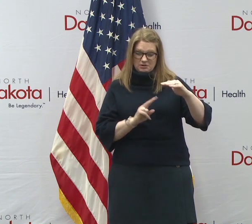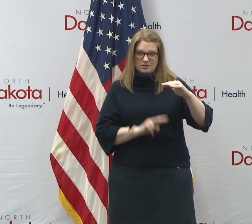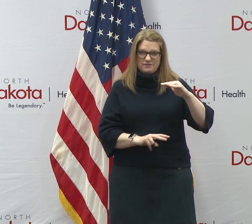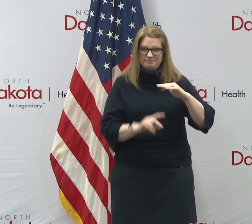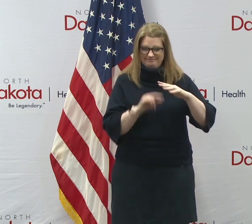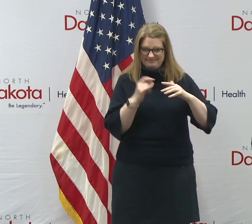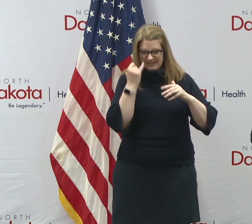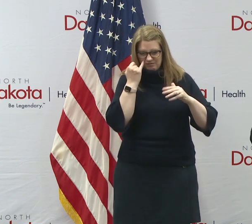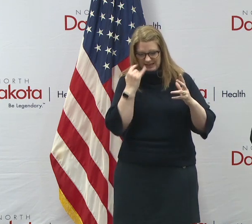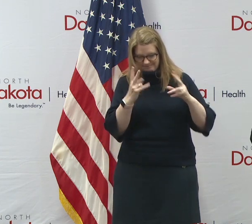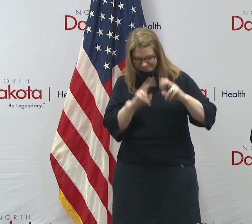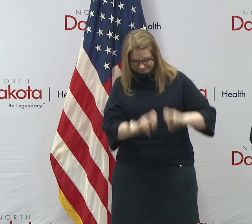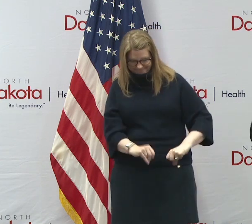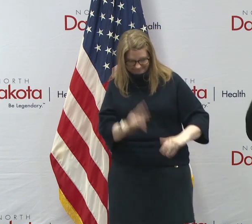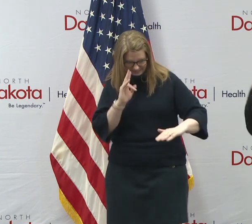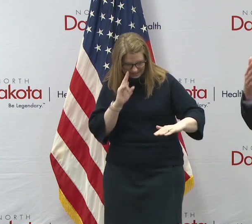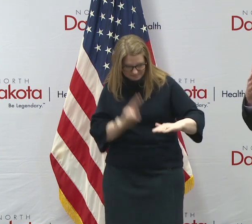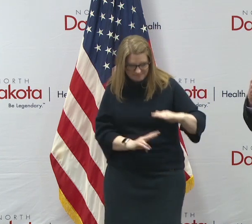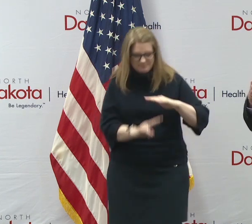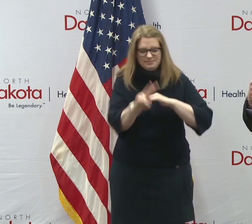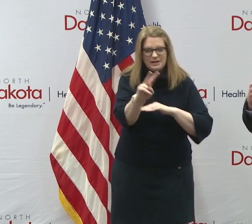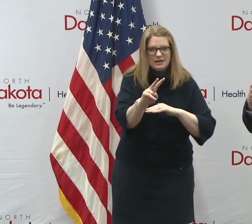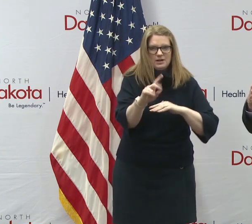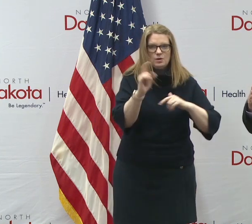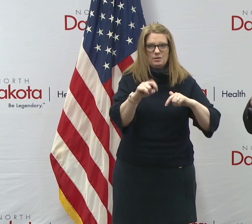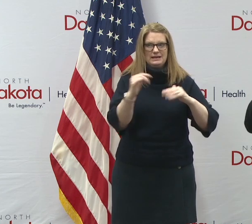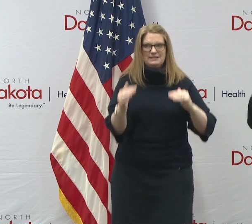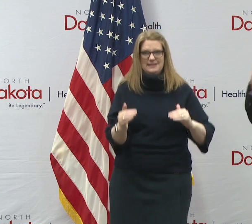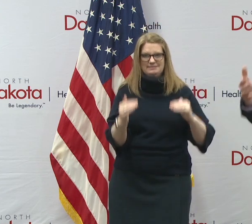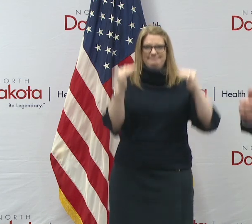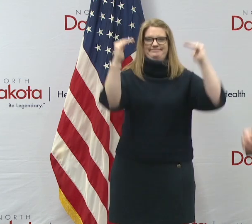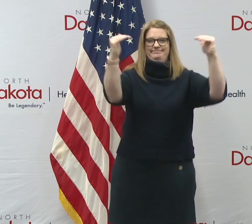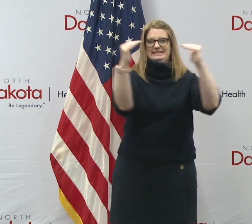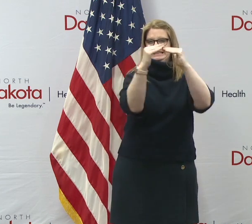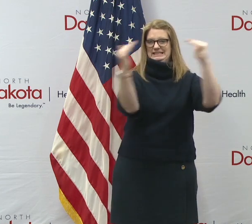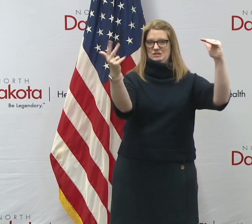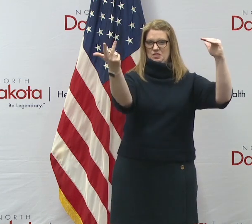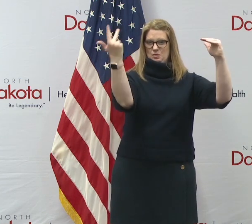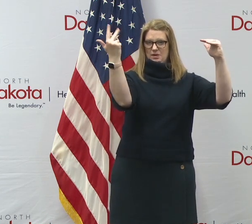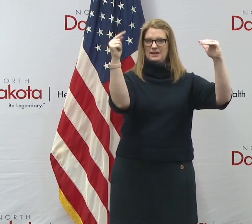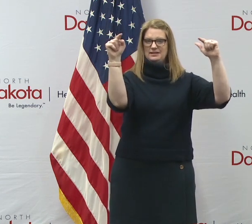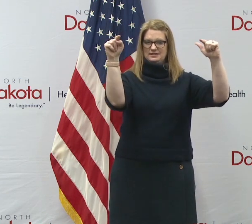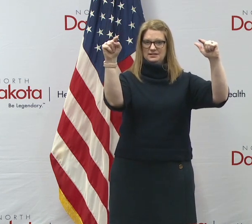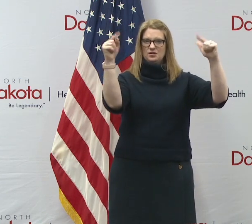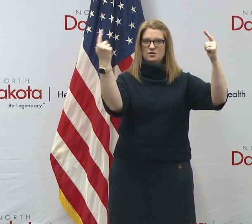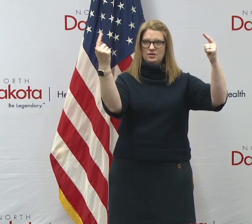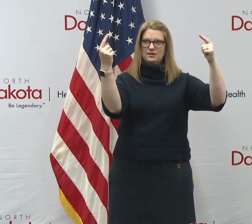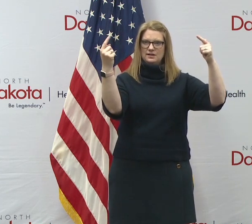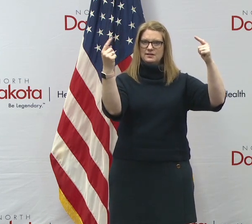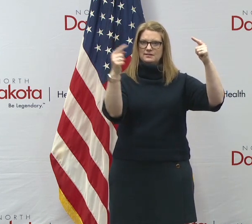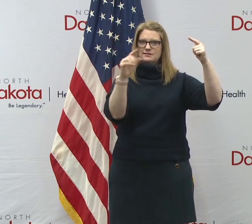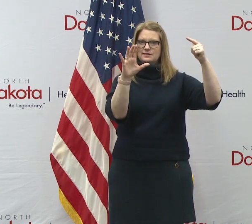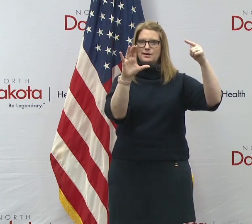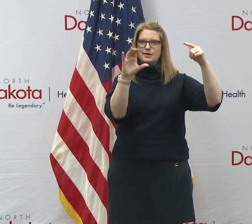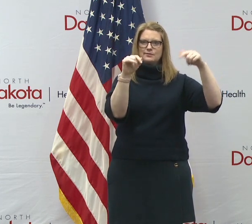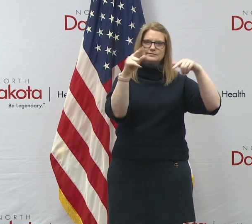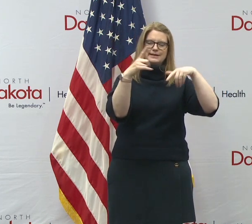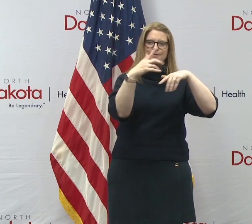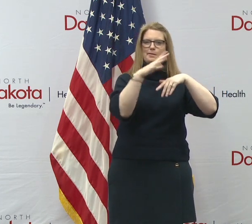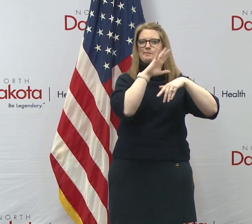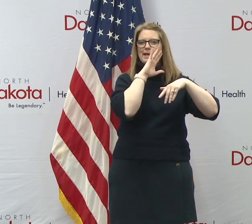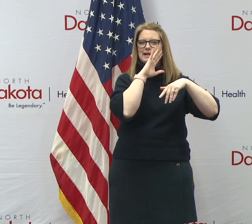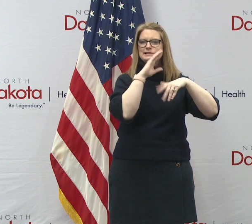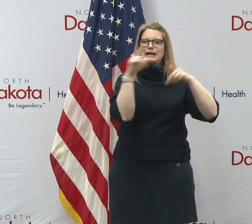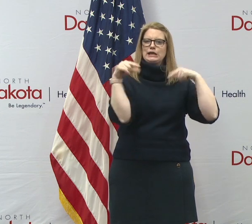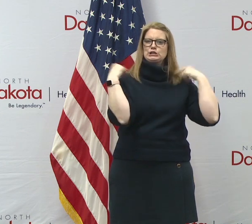uh, minimal care facilities, sort of the, uh, the ones where you've got cots in a gymnasium kind of